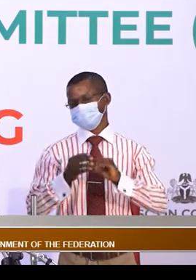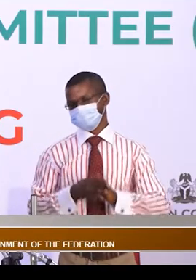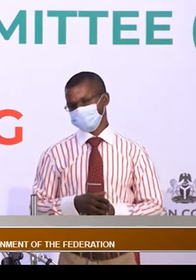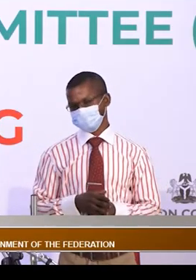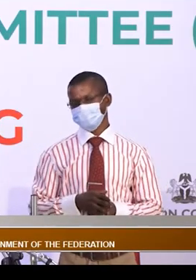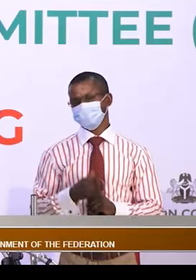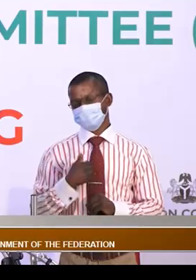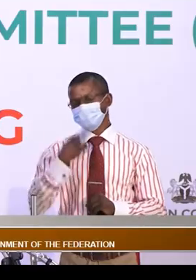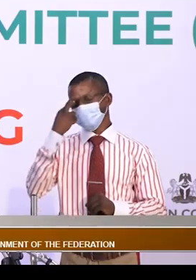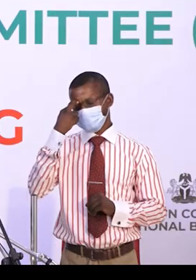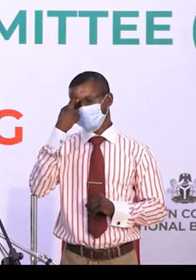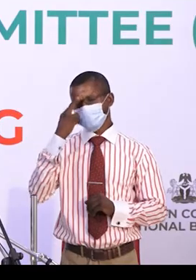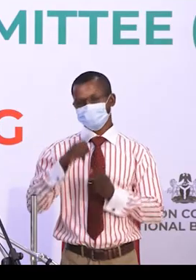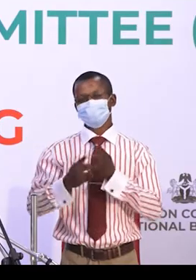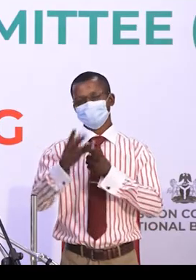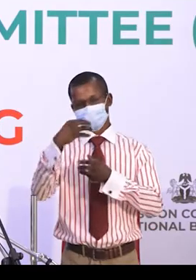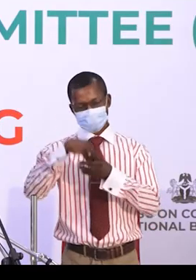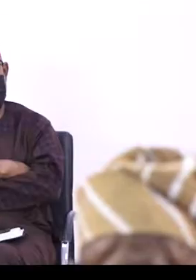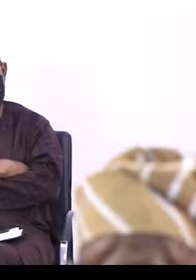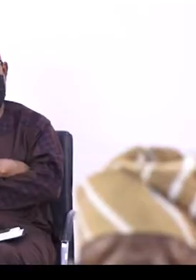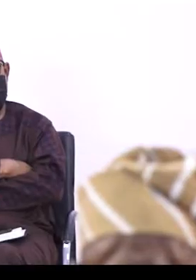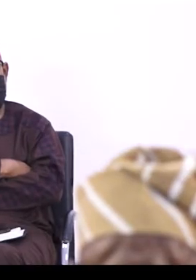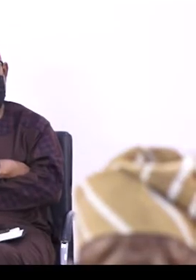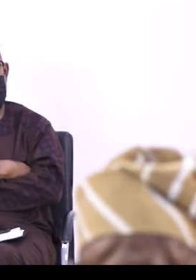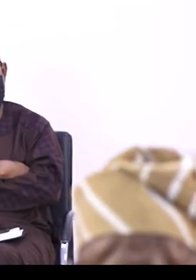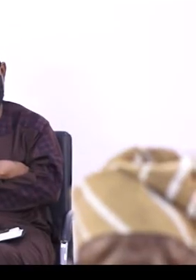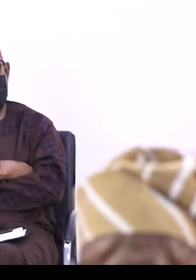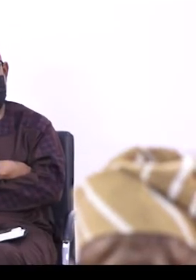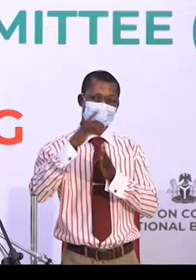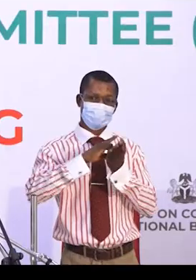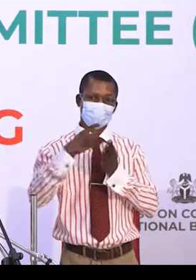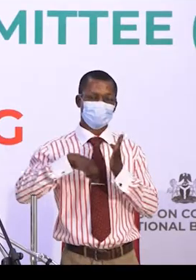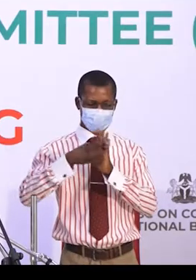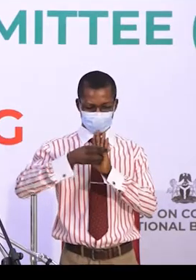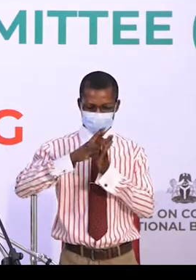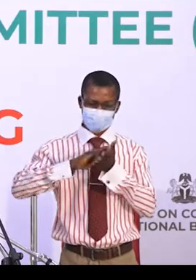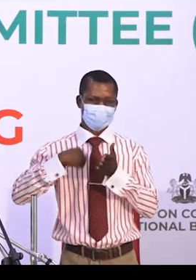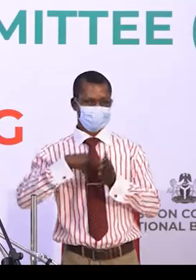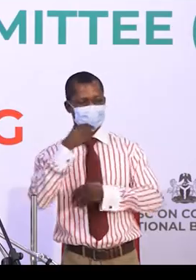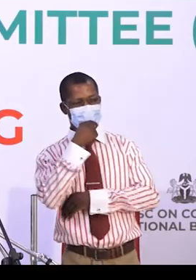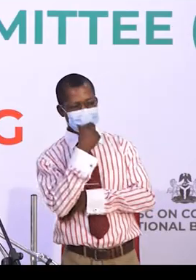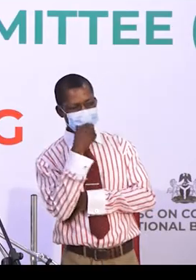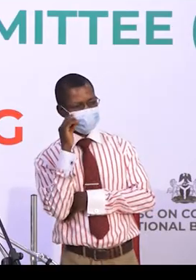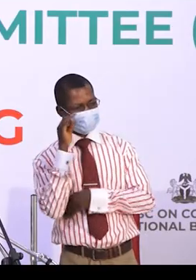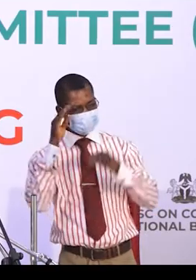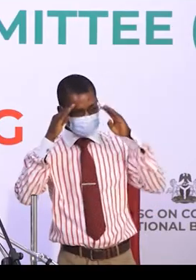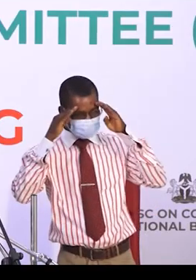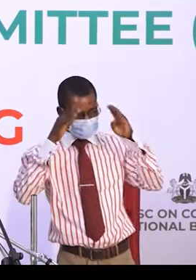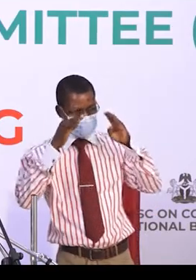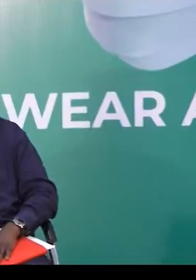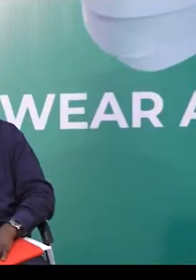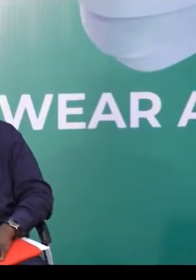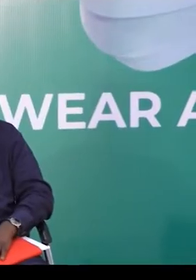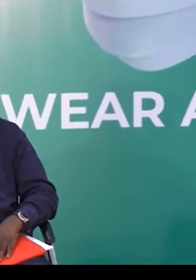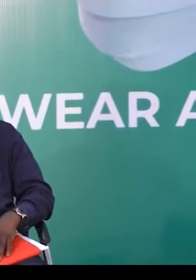for including South Africa in the list of four now. We will keep our eyes as to what is happening in other